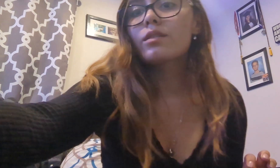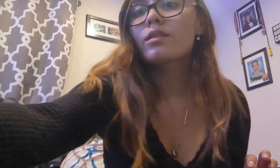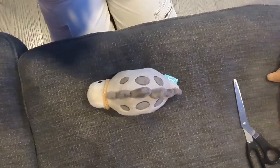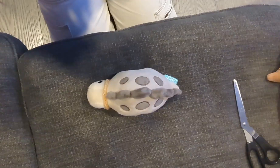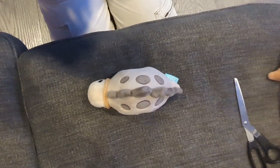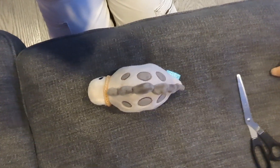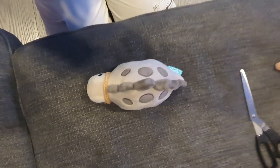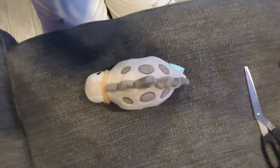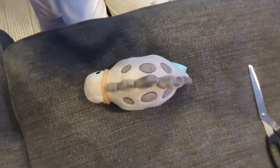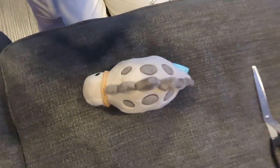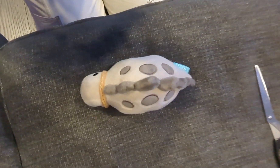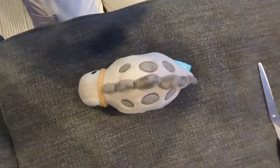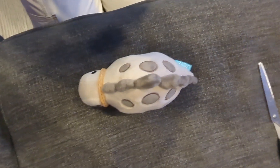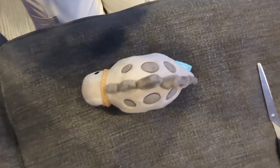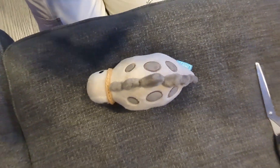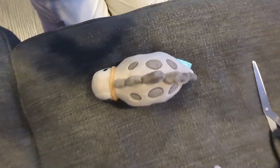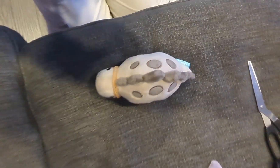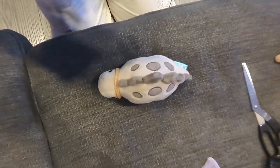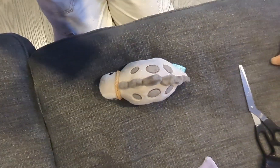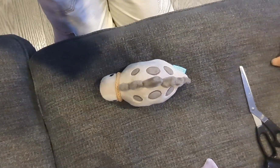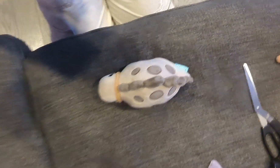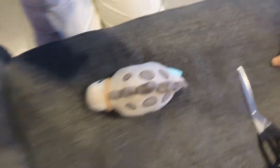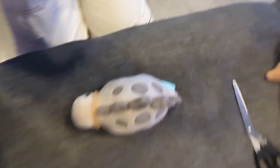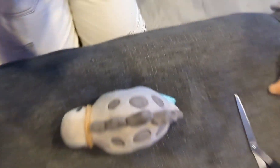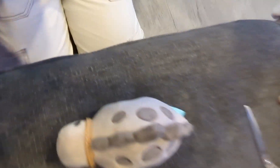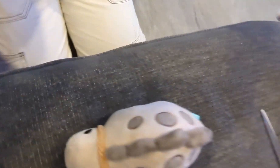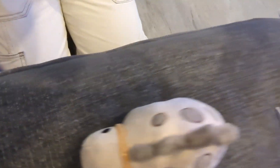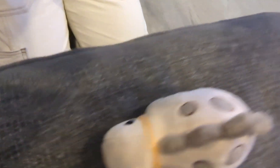Woo! Some kinds of anger can't be hated.